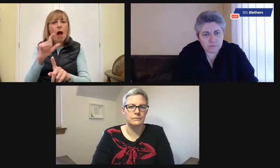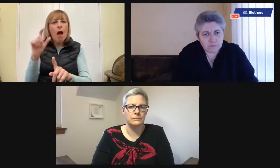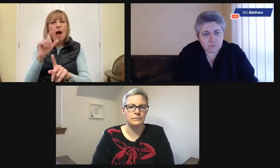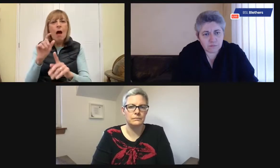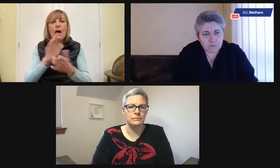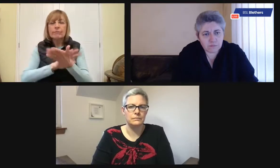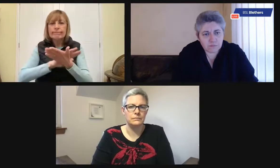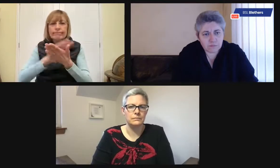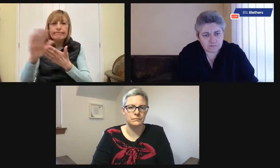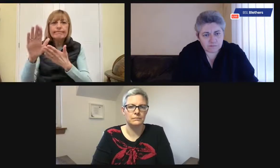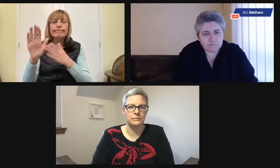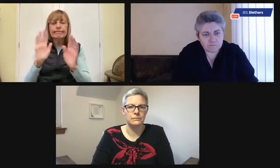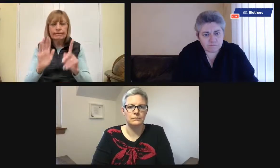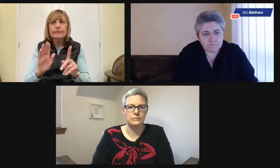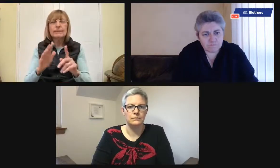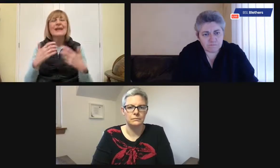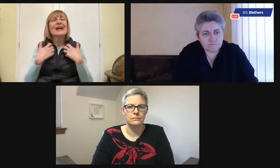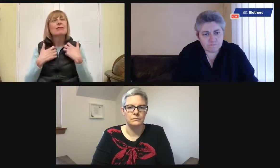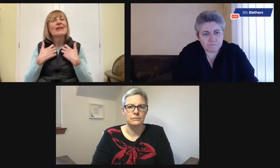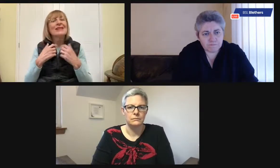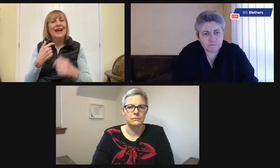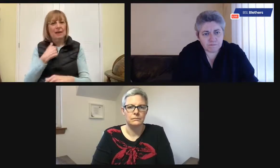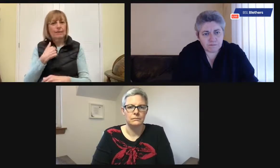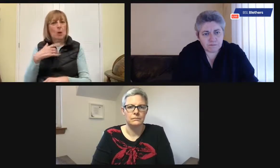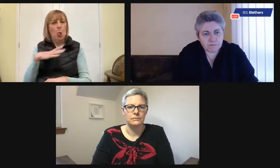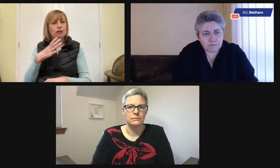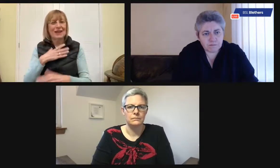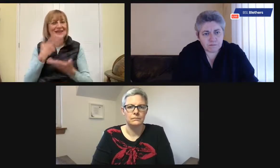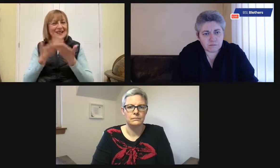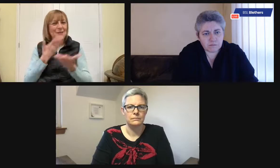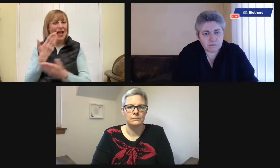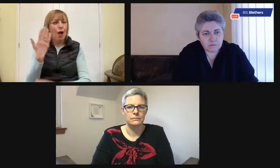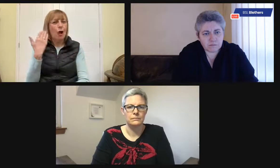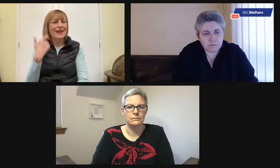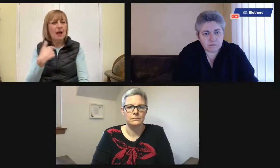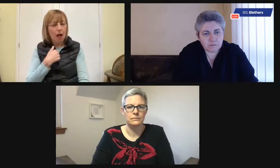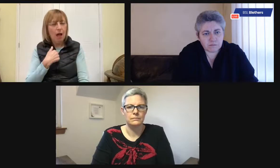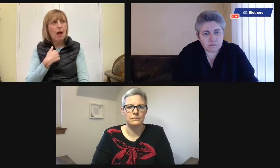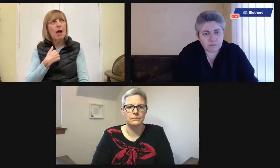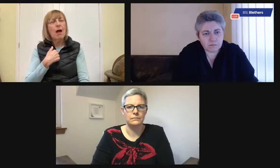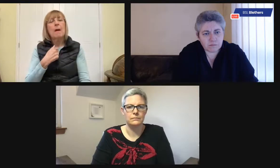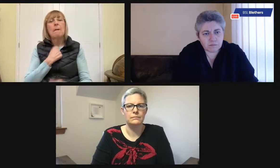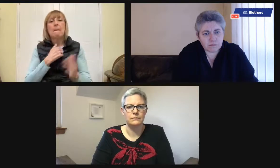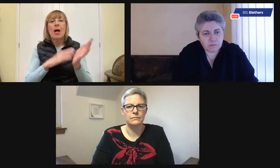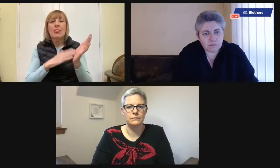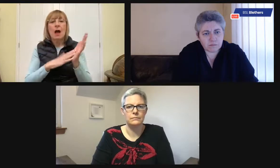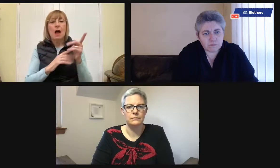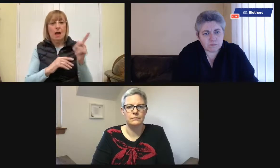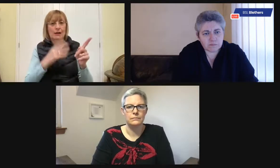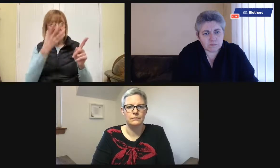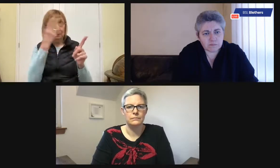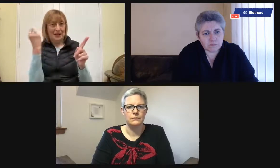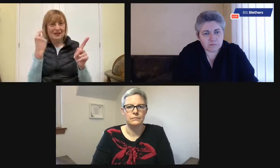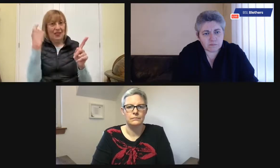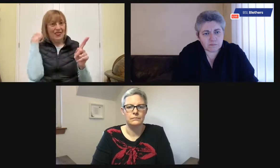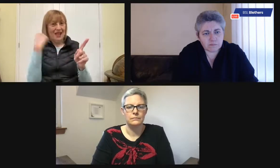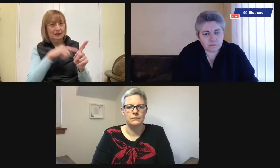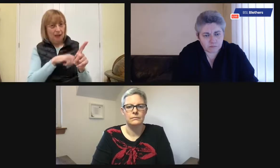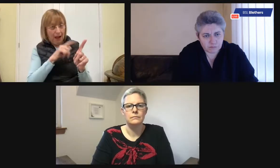about how important contrast is. So we've talked about clear colors. As I explained earlier, when